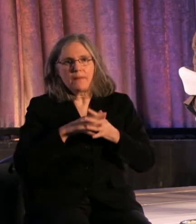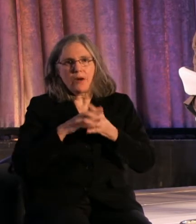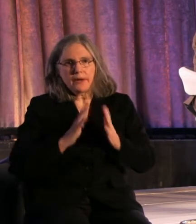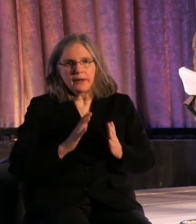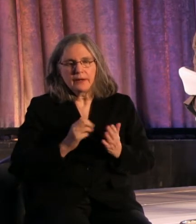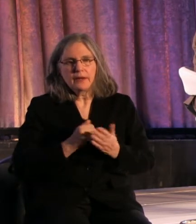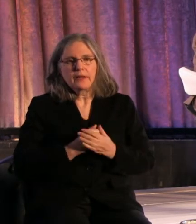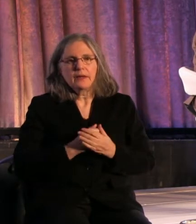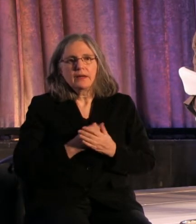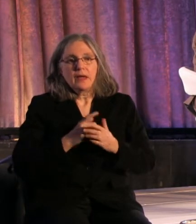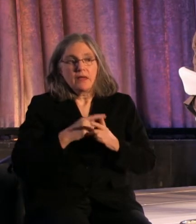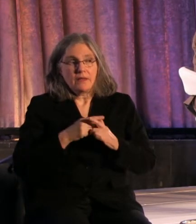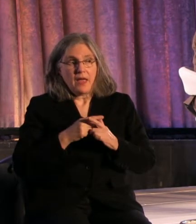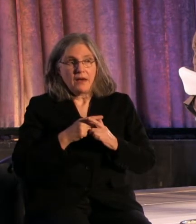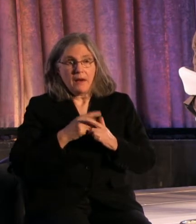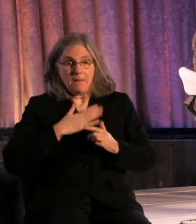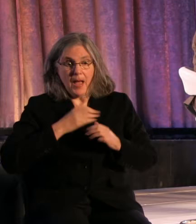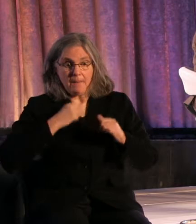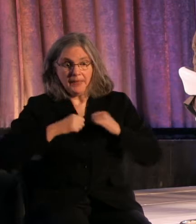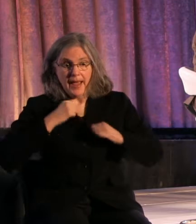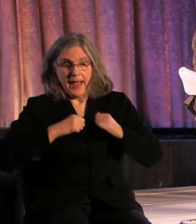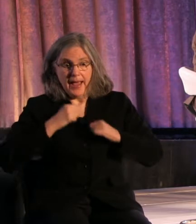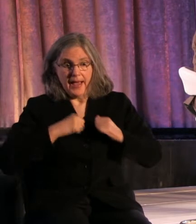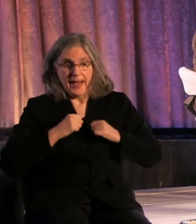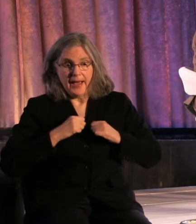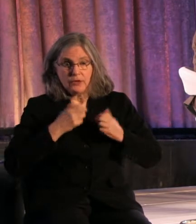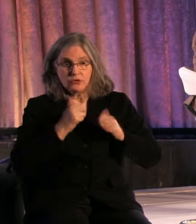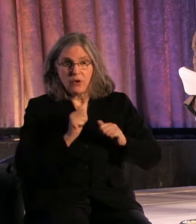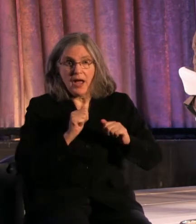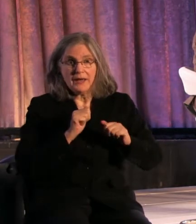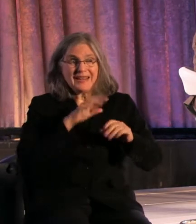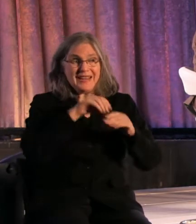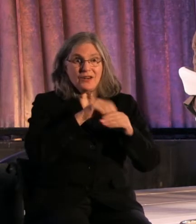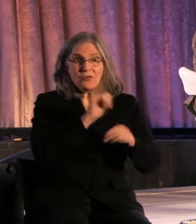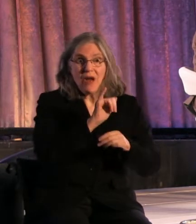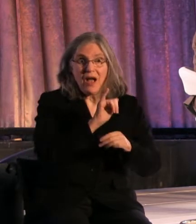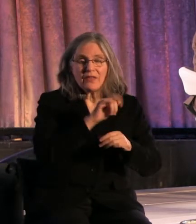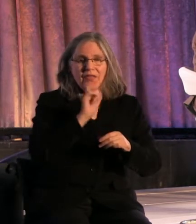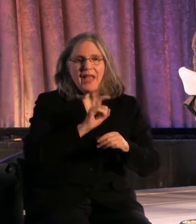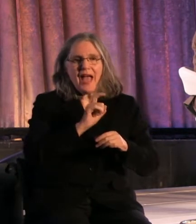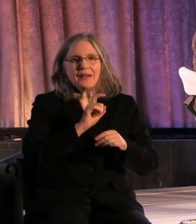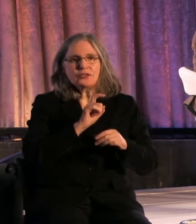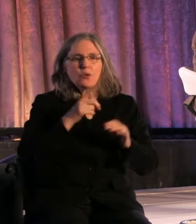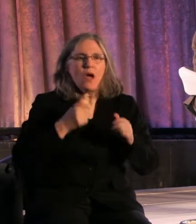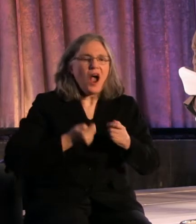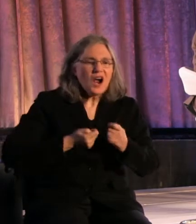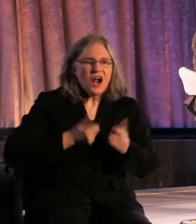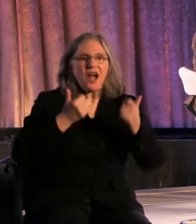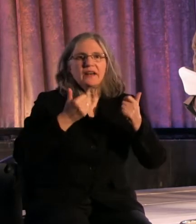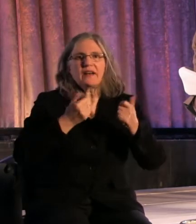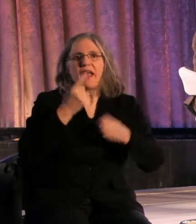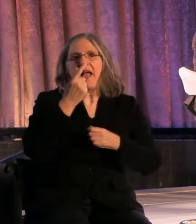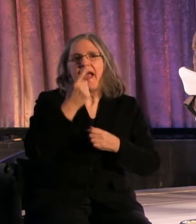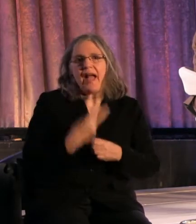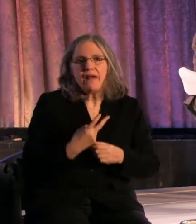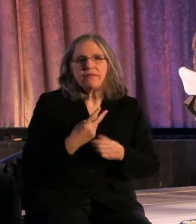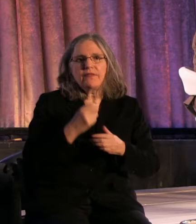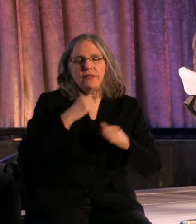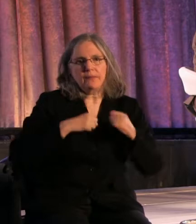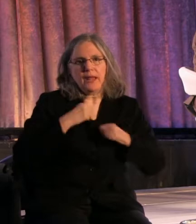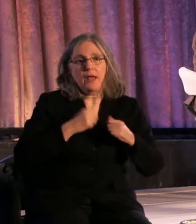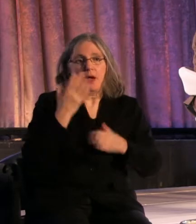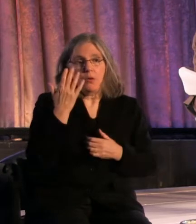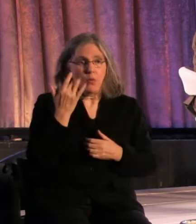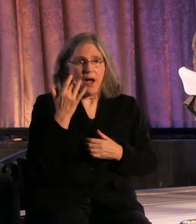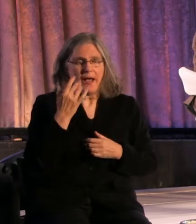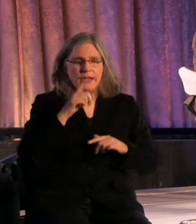tried to do the play in Iraq, they had to cut over half the play. Because you cannot say that out loud, let alone on